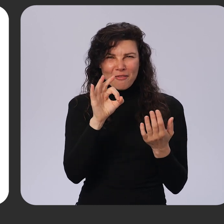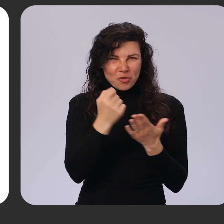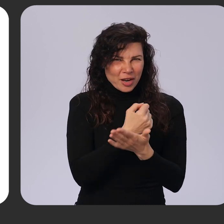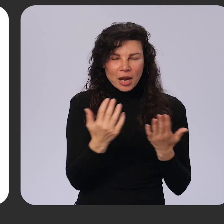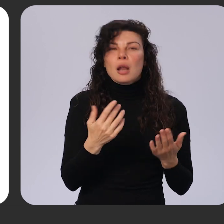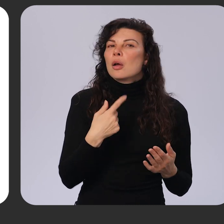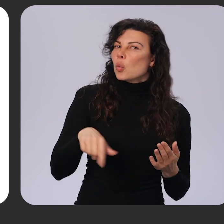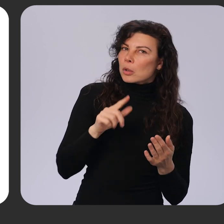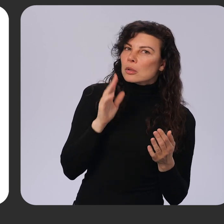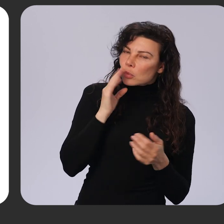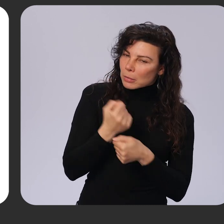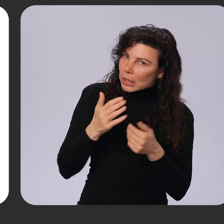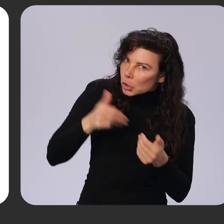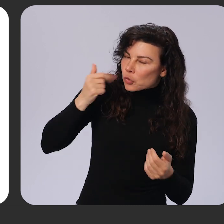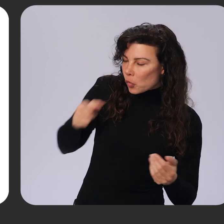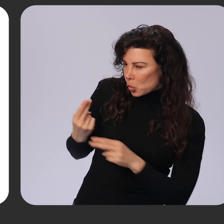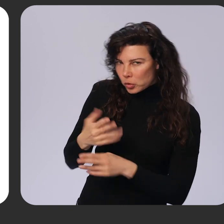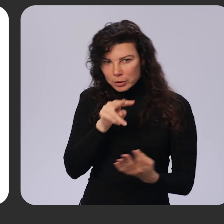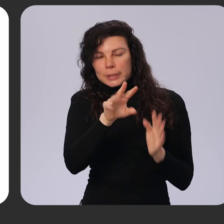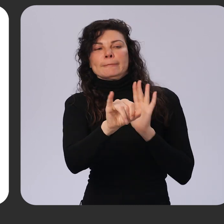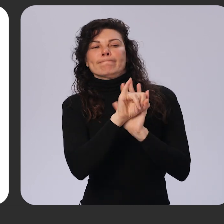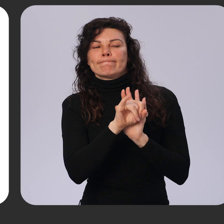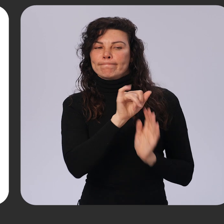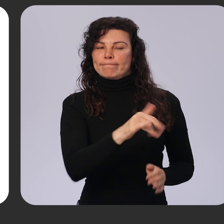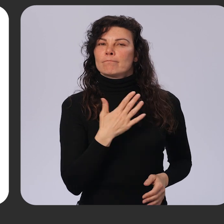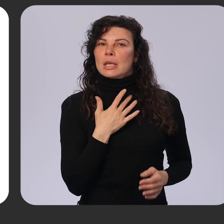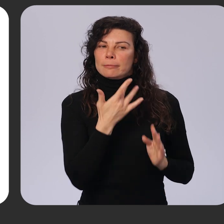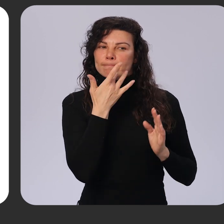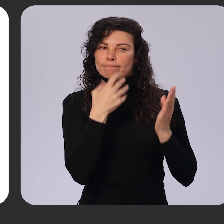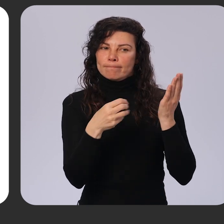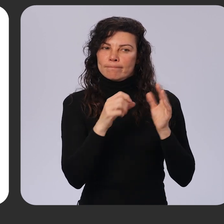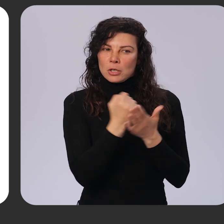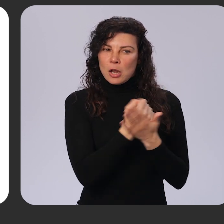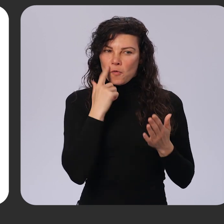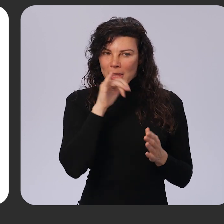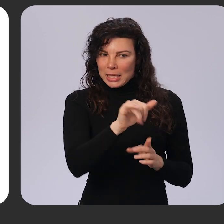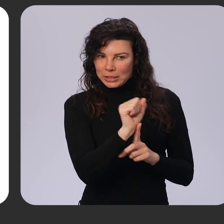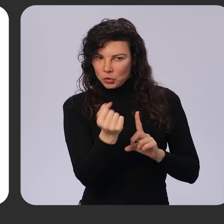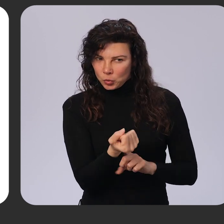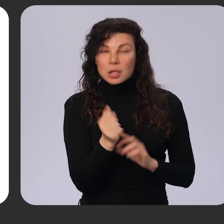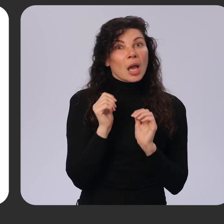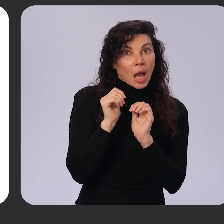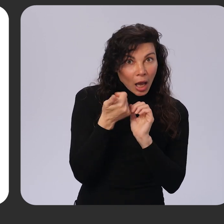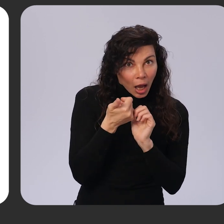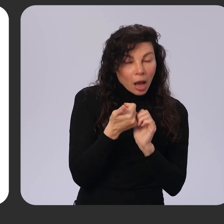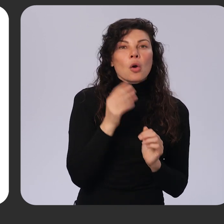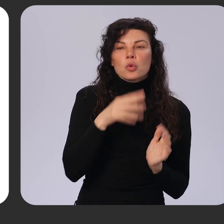users to recognize their preferred payment method at checkout. We're starting with showing users the card issuer